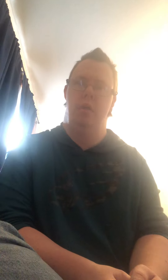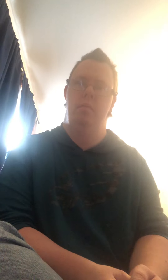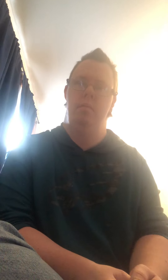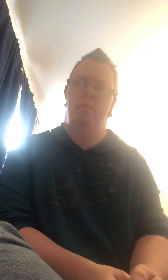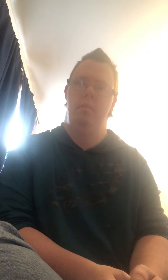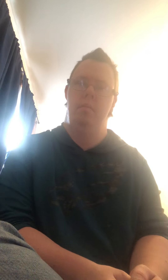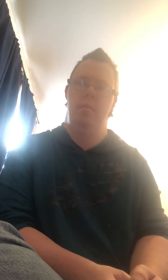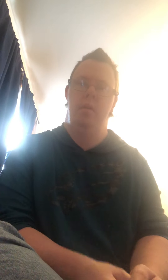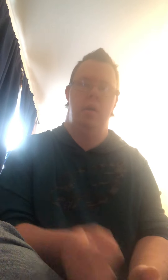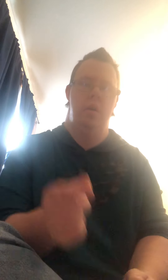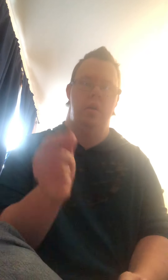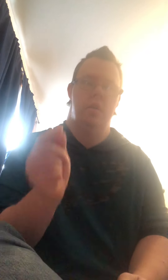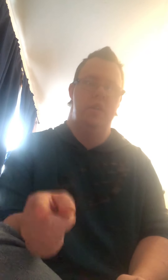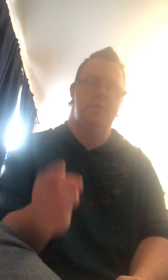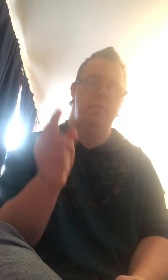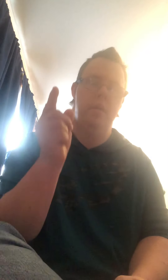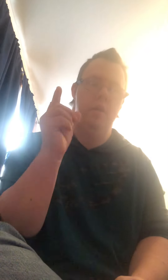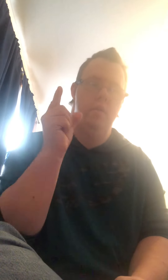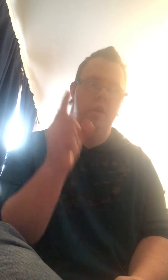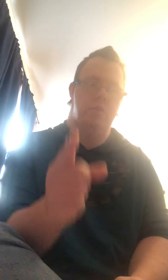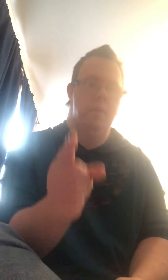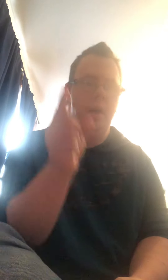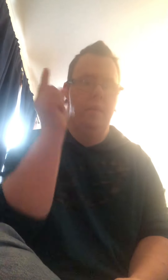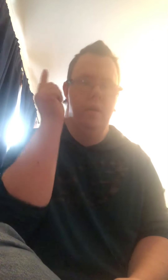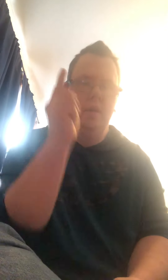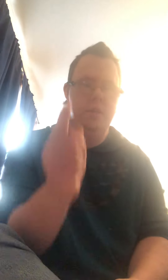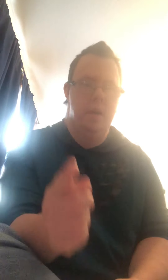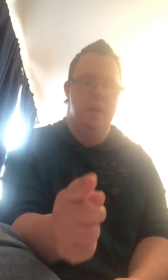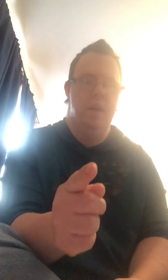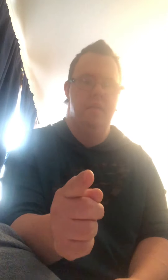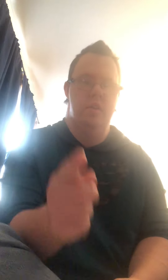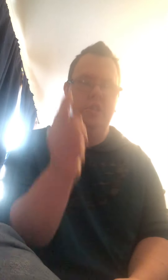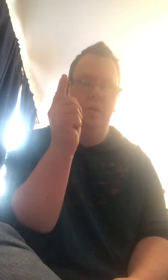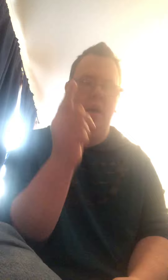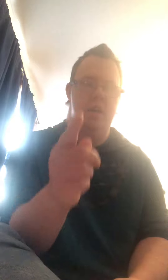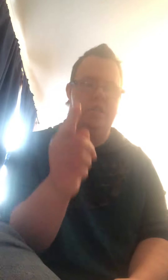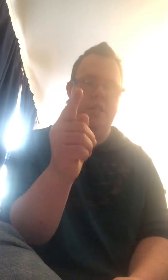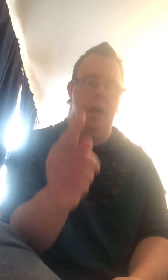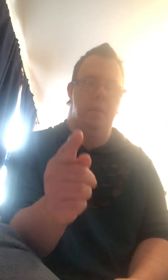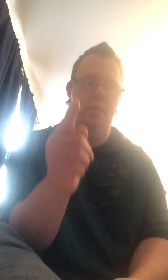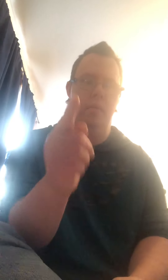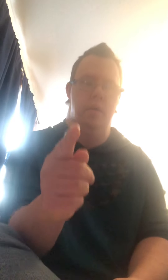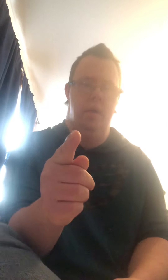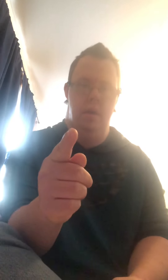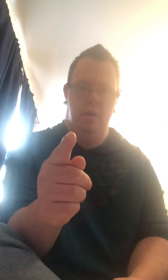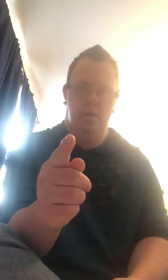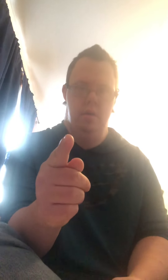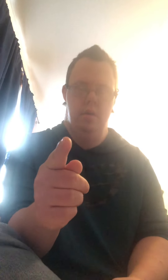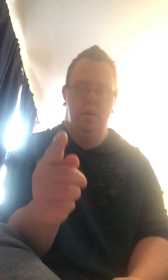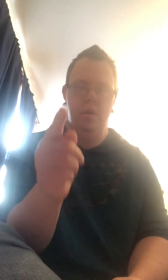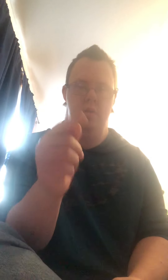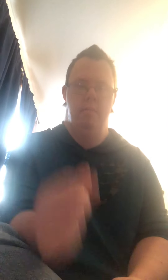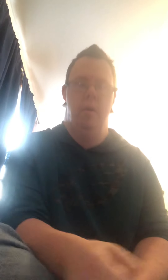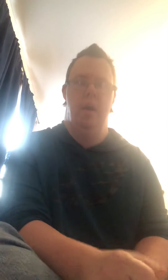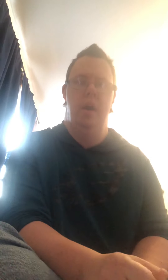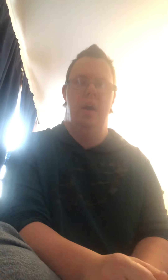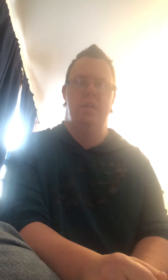let's just remember let's make a difference to end sober bullying okay guys